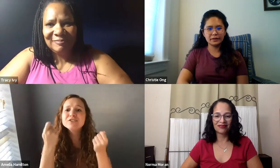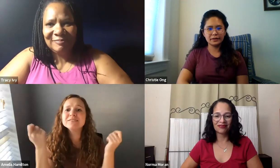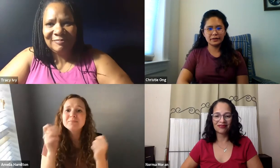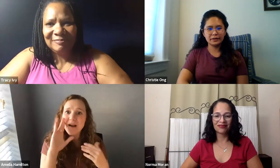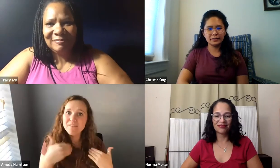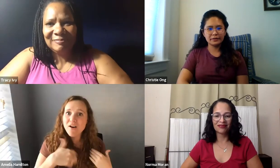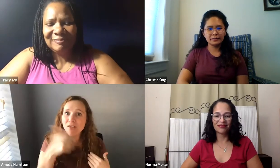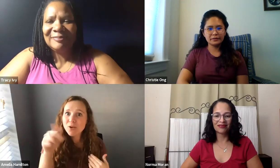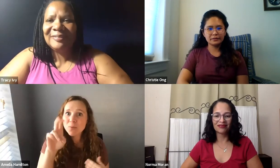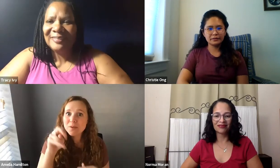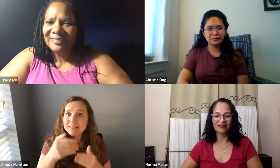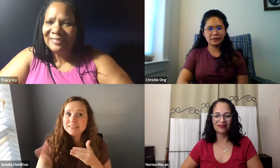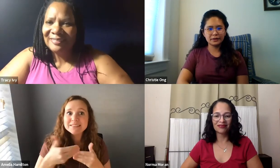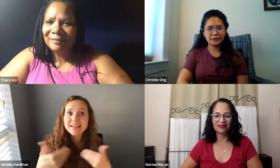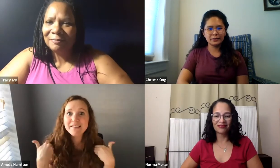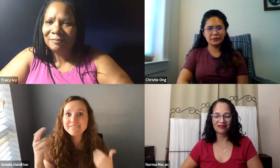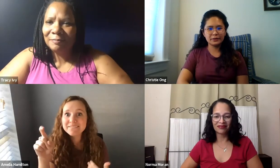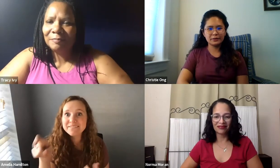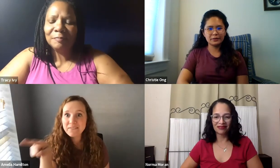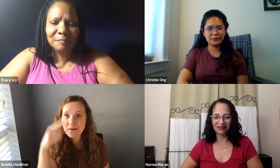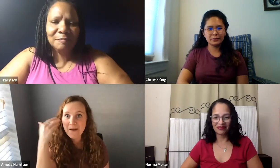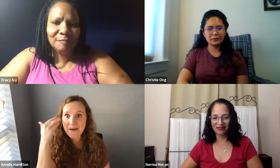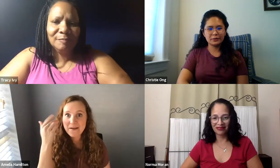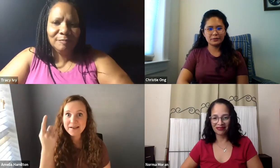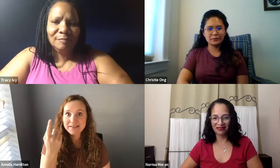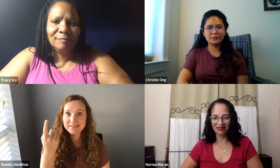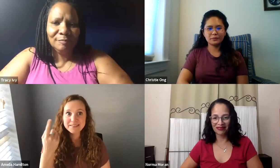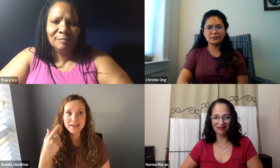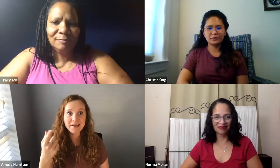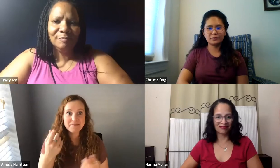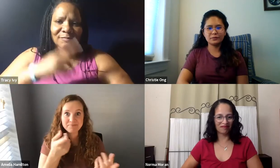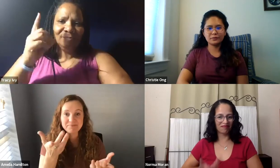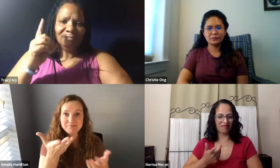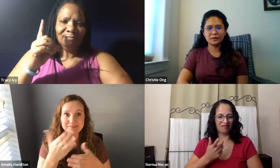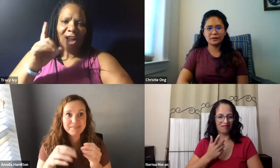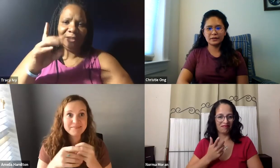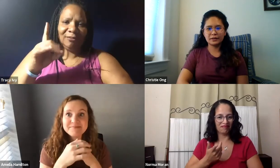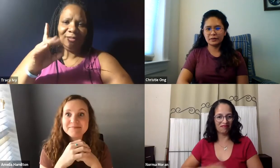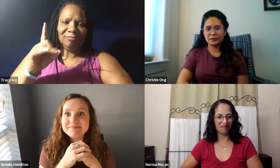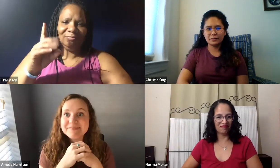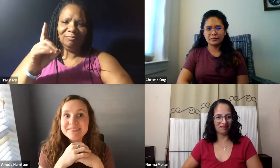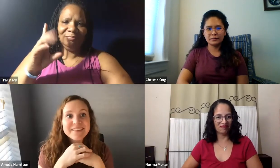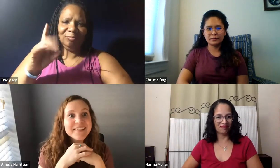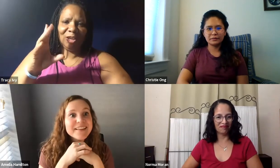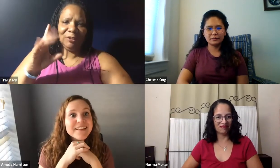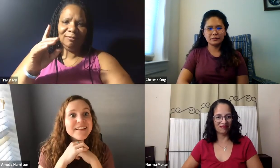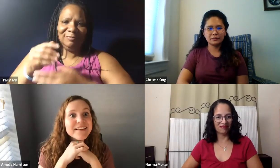One person said that they missed the 50th reunion and they're wondering if any more reunions are coming up. Does anyone know the answer?